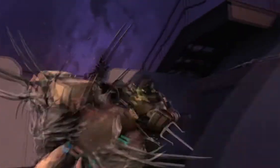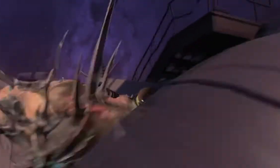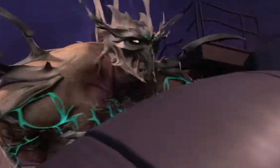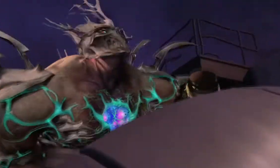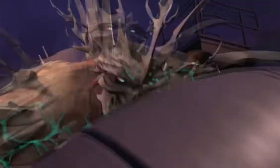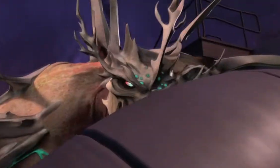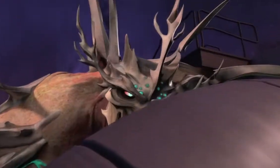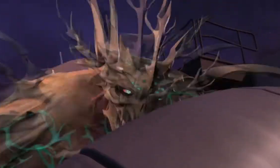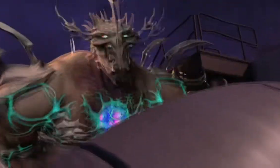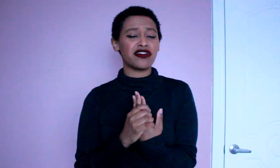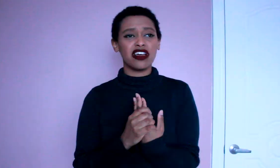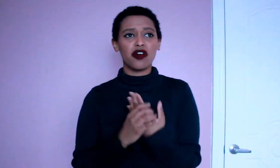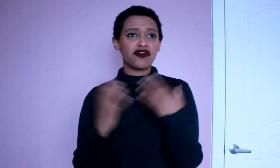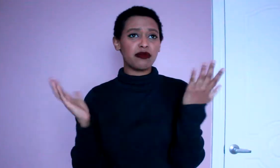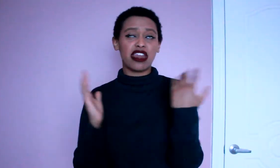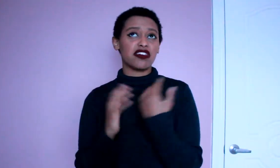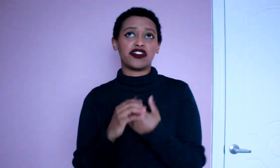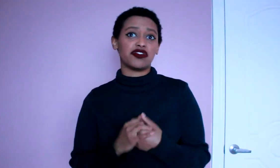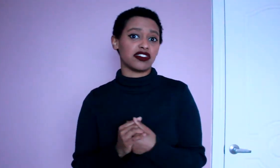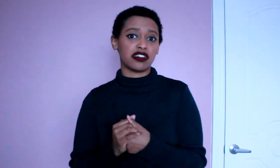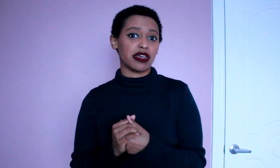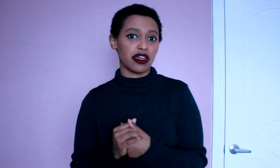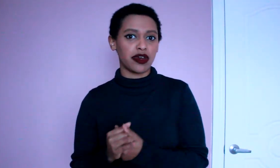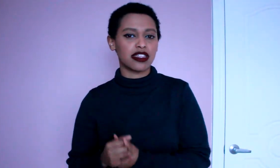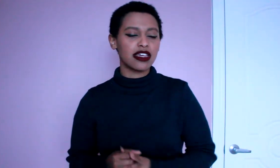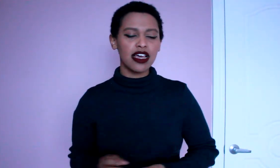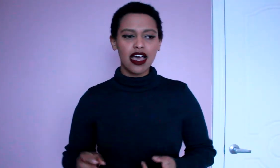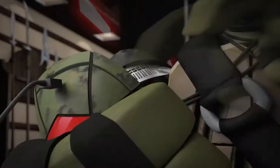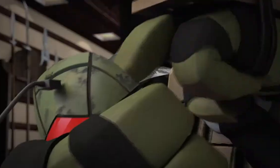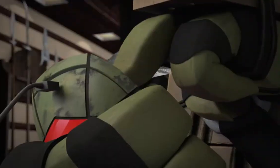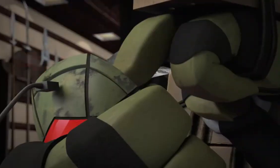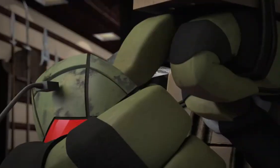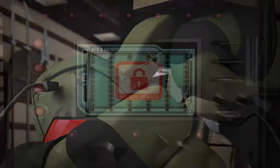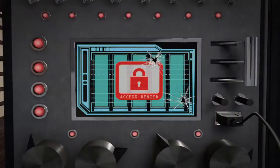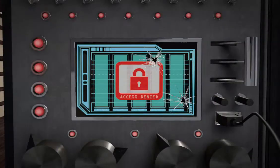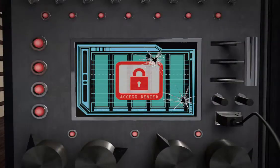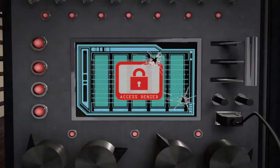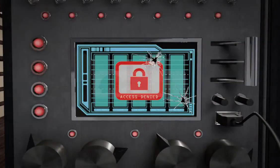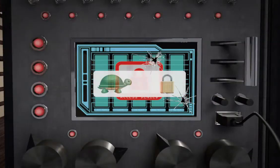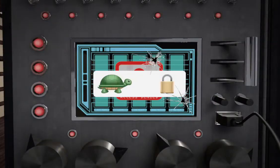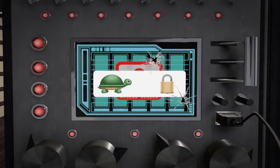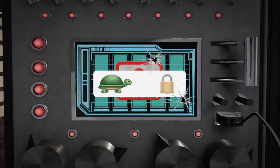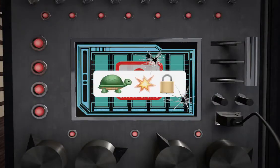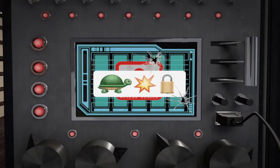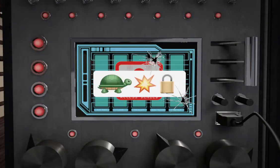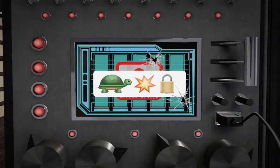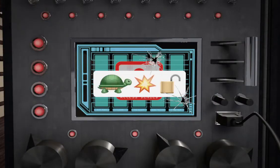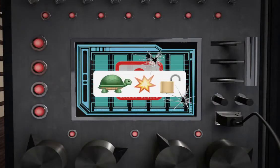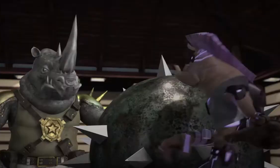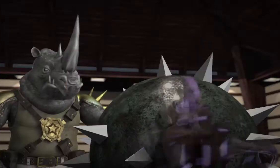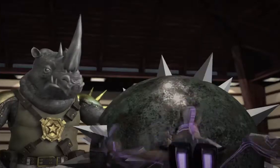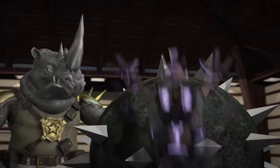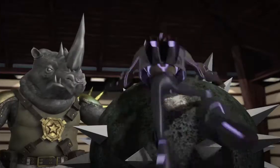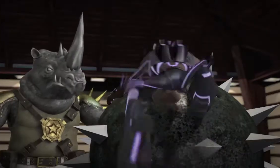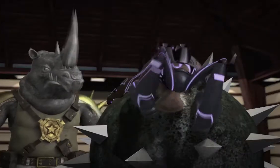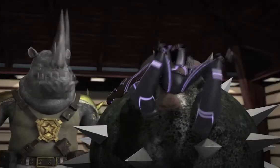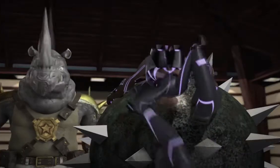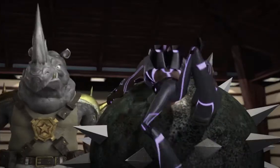impressive from Raph or from any of the turtles to begin with Donnie had his technological prowess in battle that was awesome